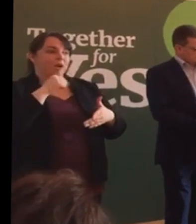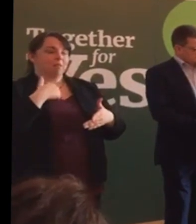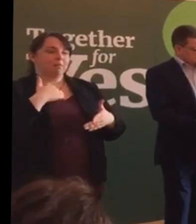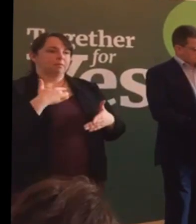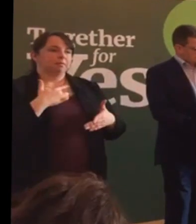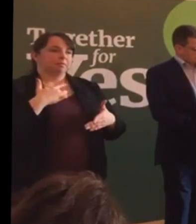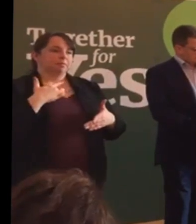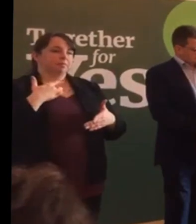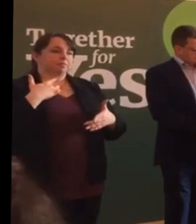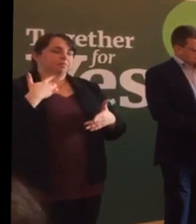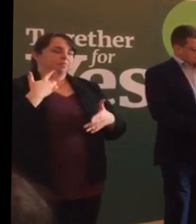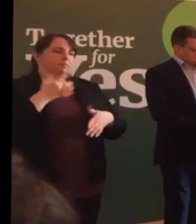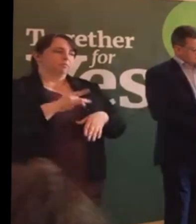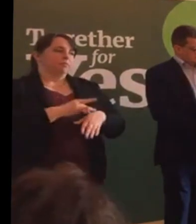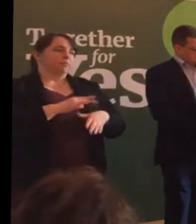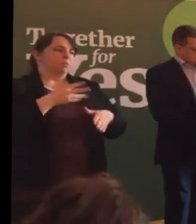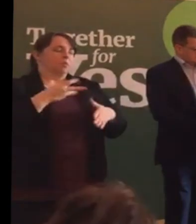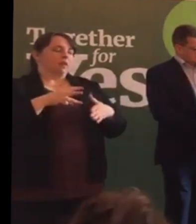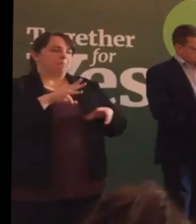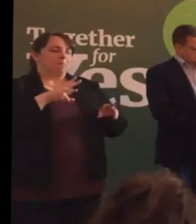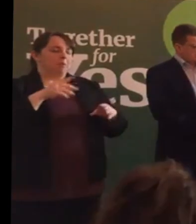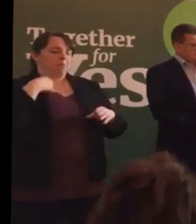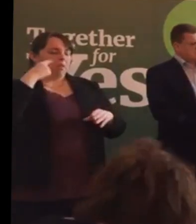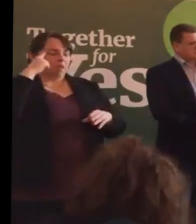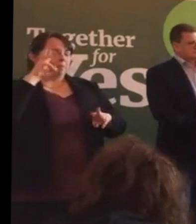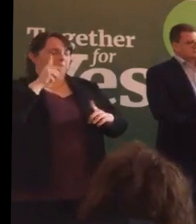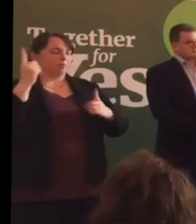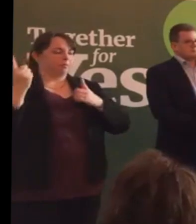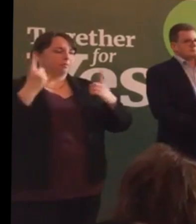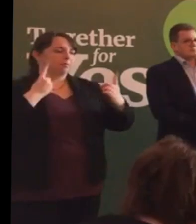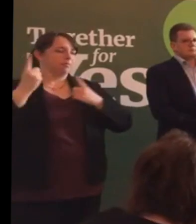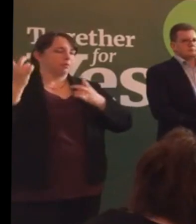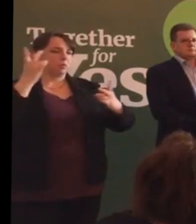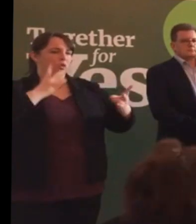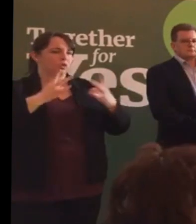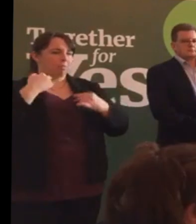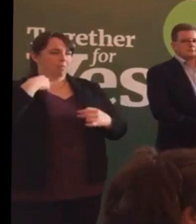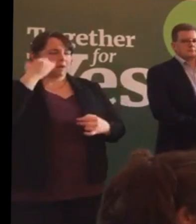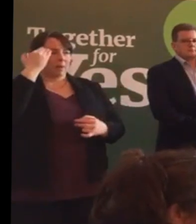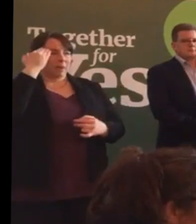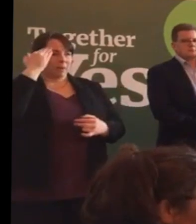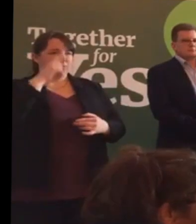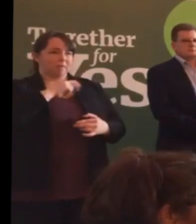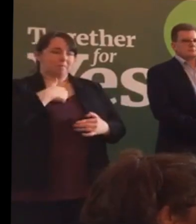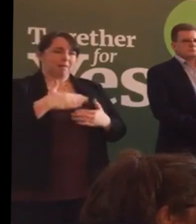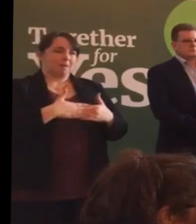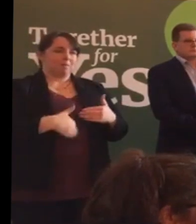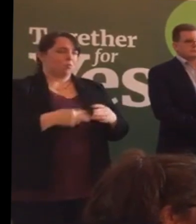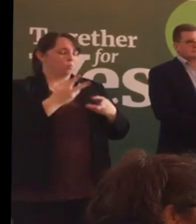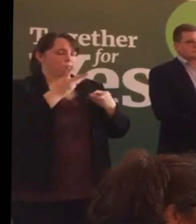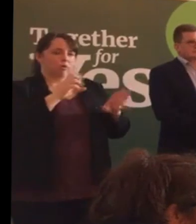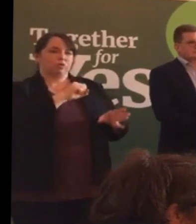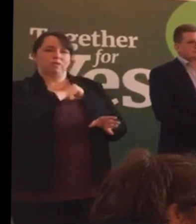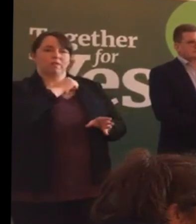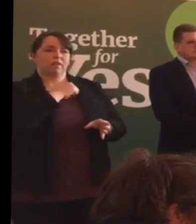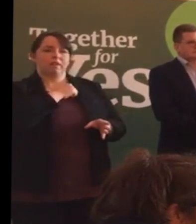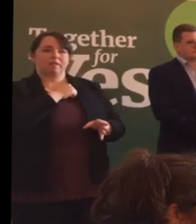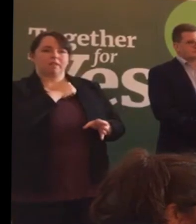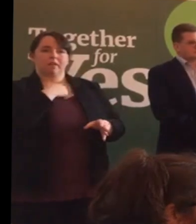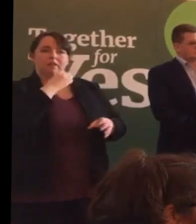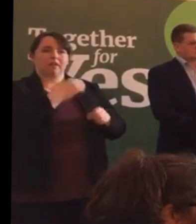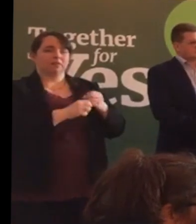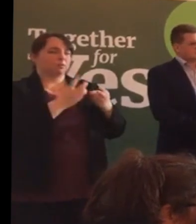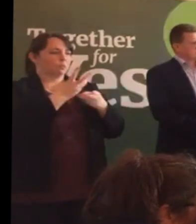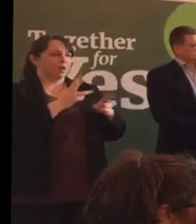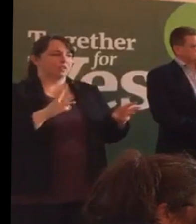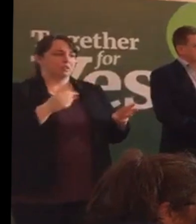fielding these questions, when I knew there was no prospect of a live baby at the end of it, was hugely